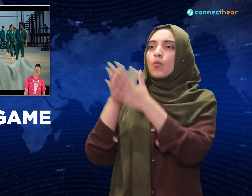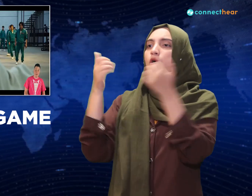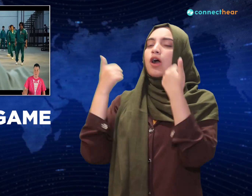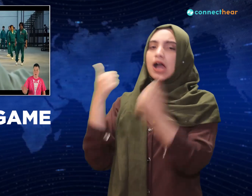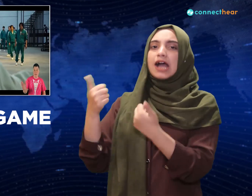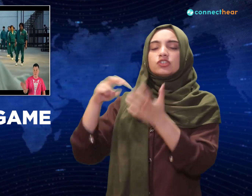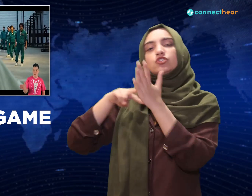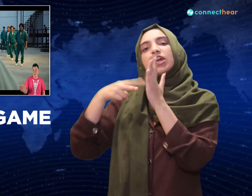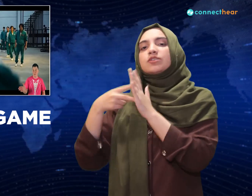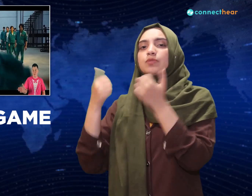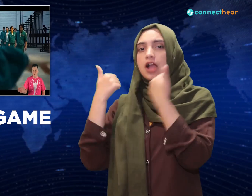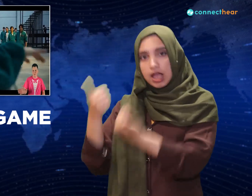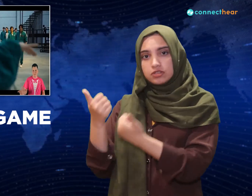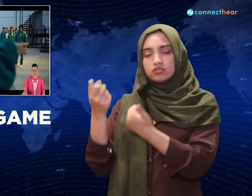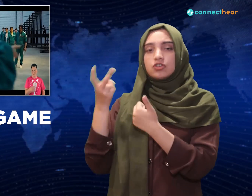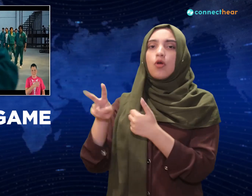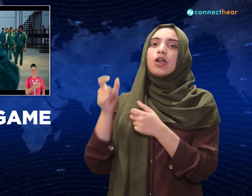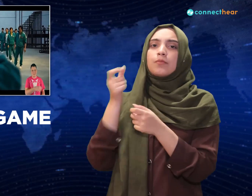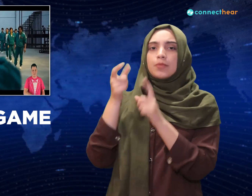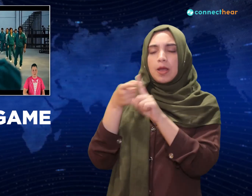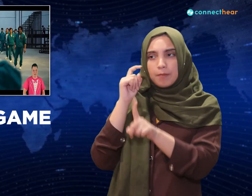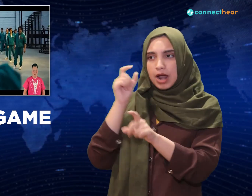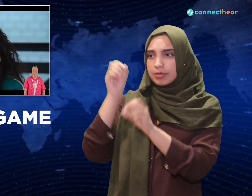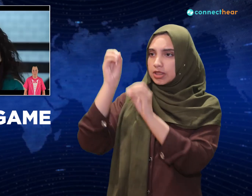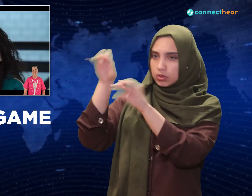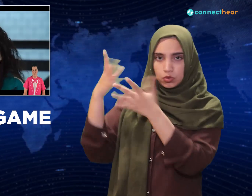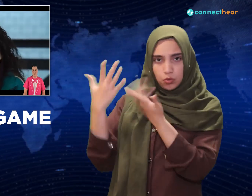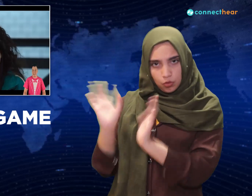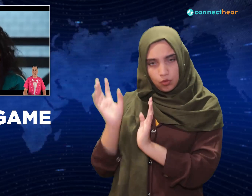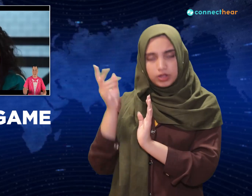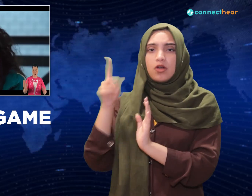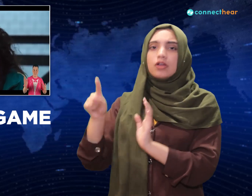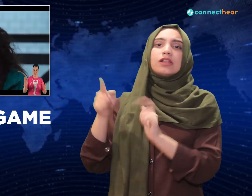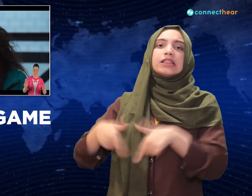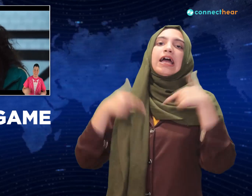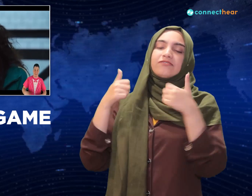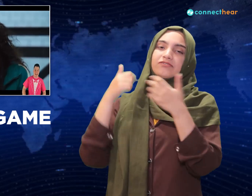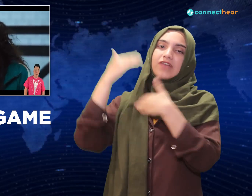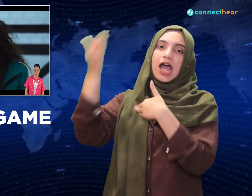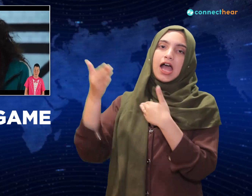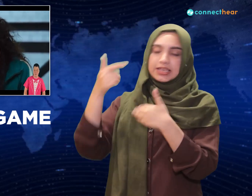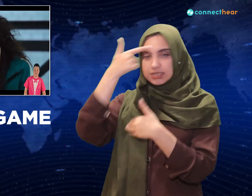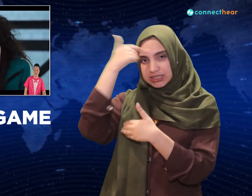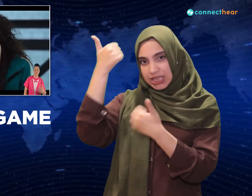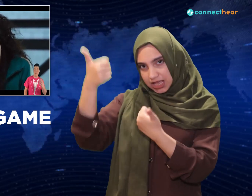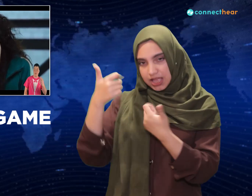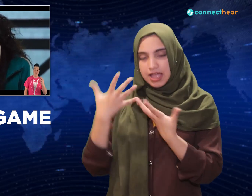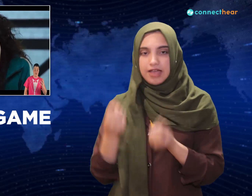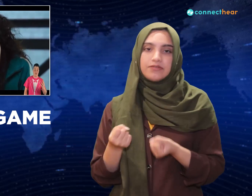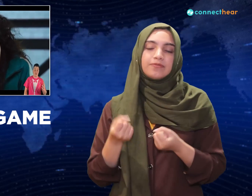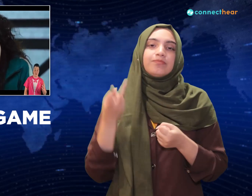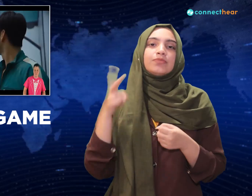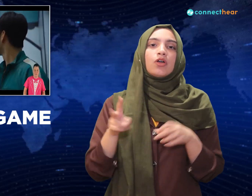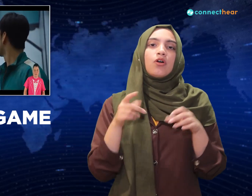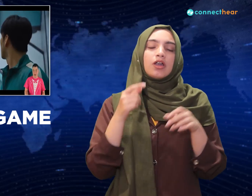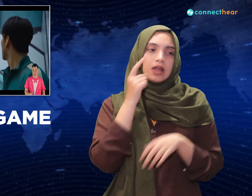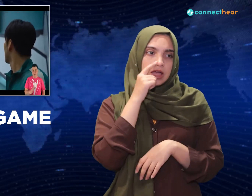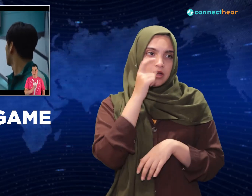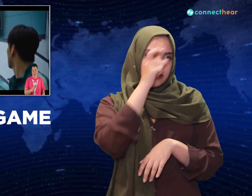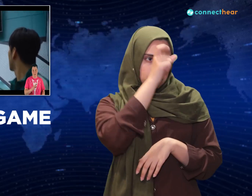By the way, Crazy Girl was not eliminated. She just got to have a nice nap. Great to be her. But now we're getting